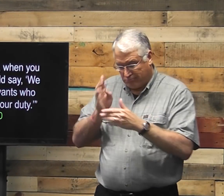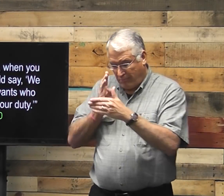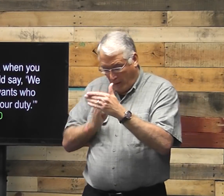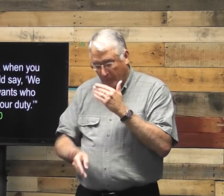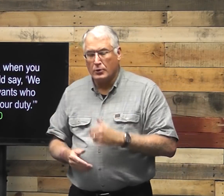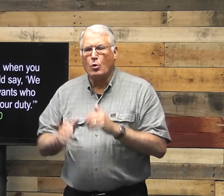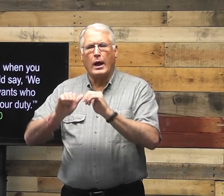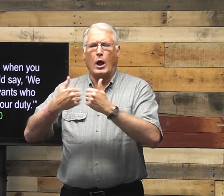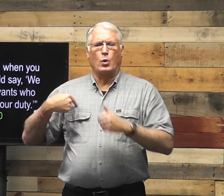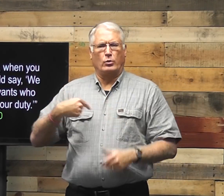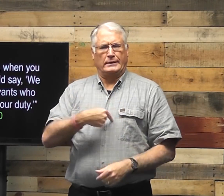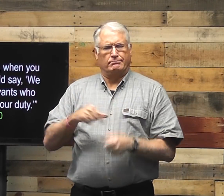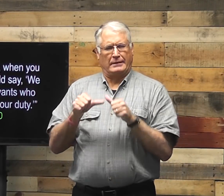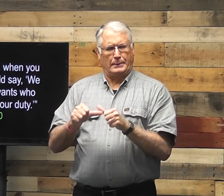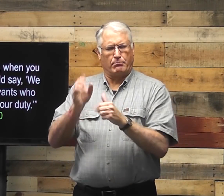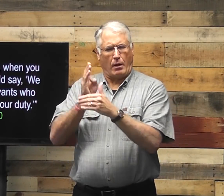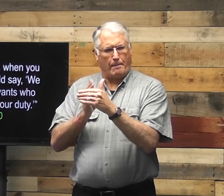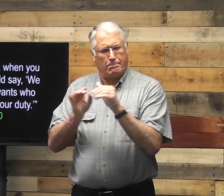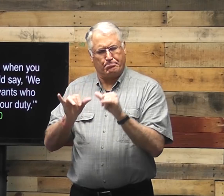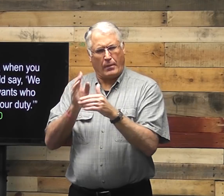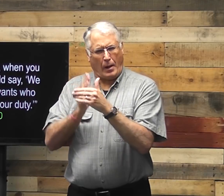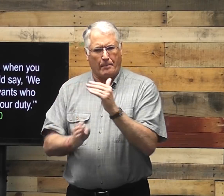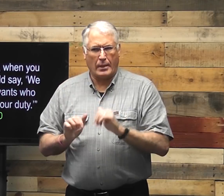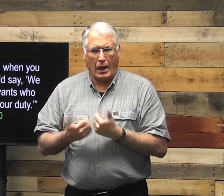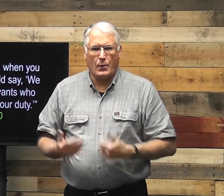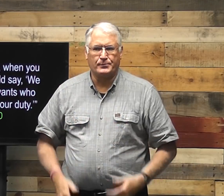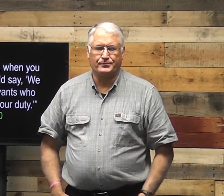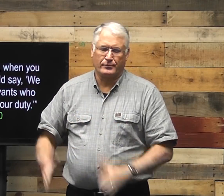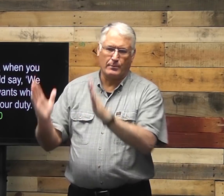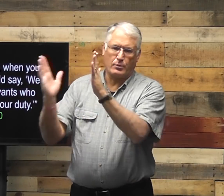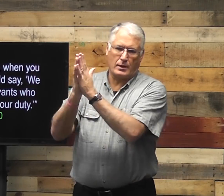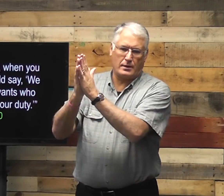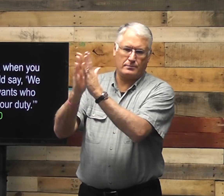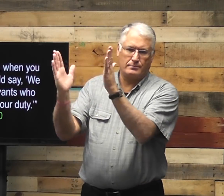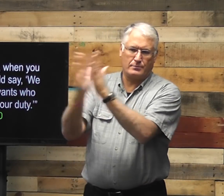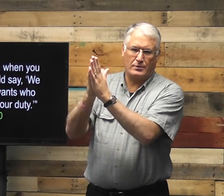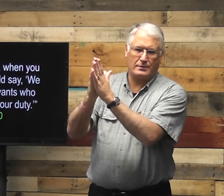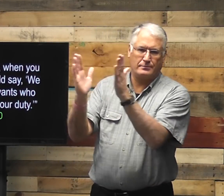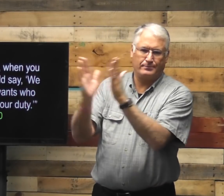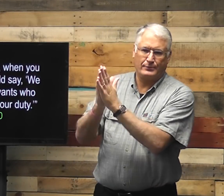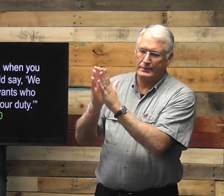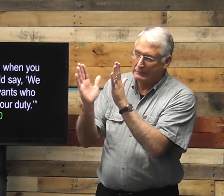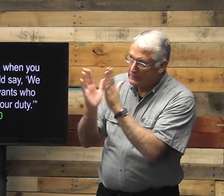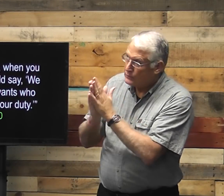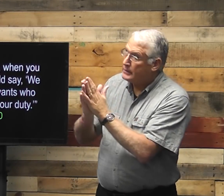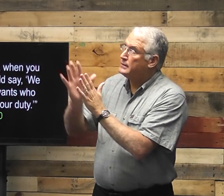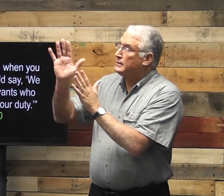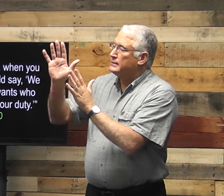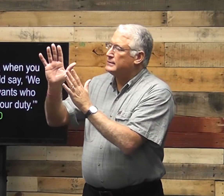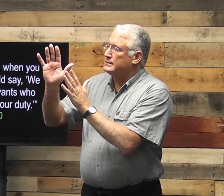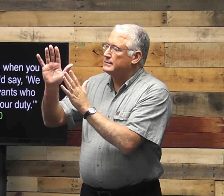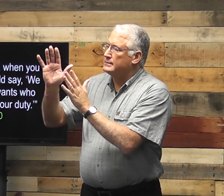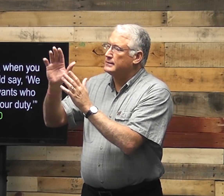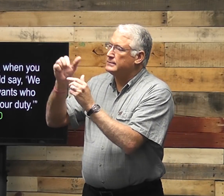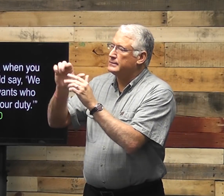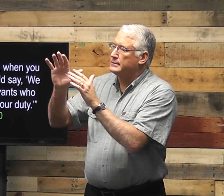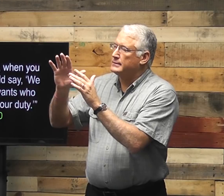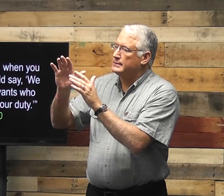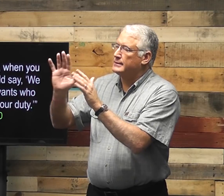in the right place and humble. So how we can stay being humble is through prayer and